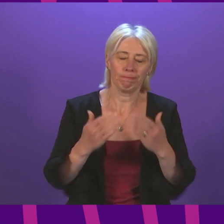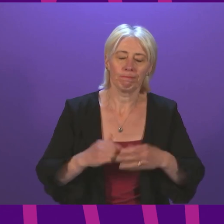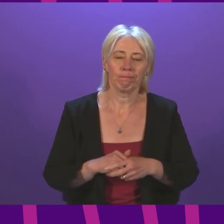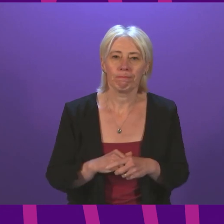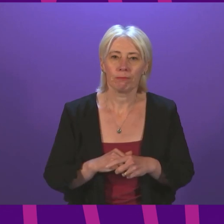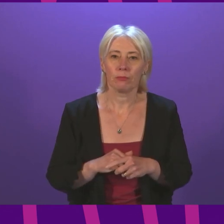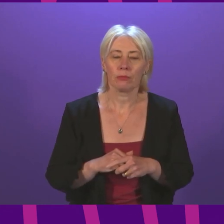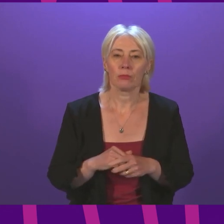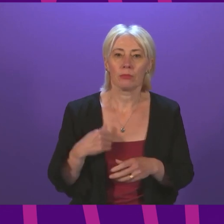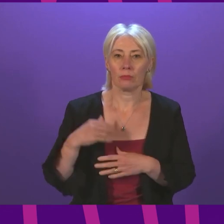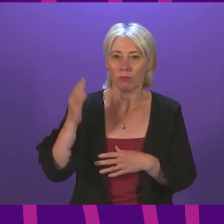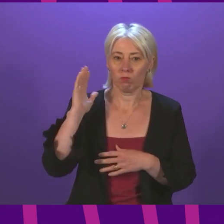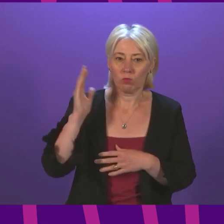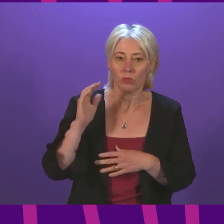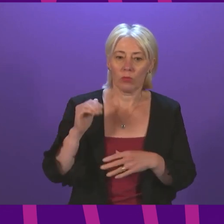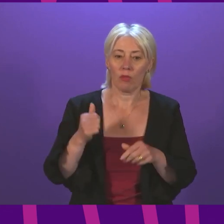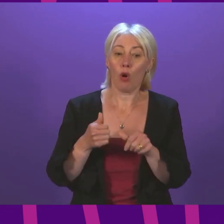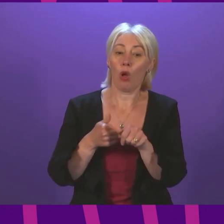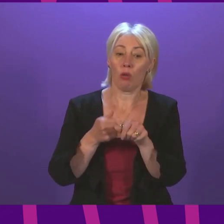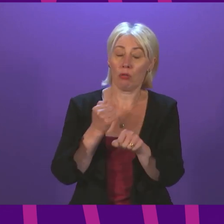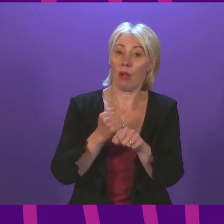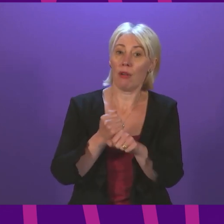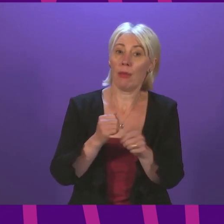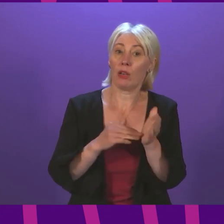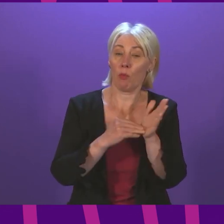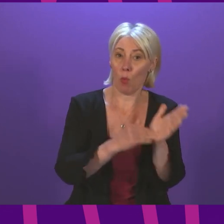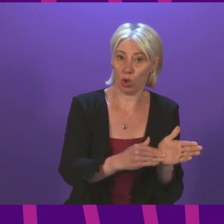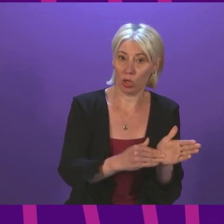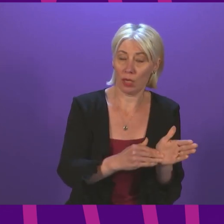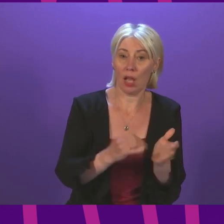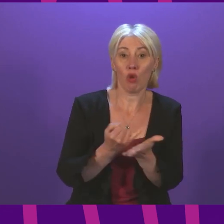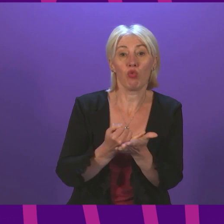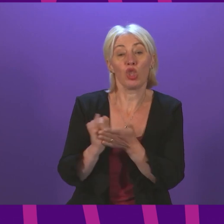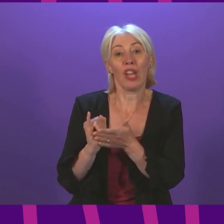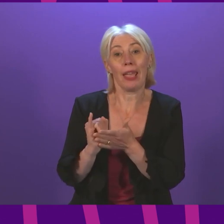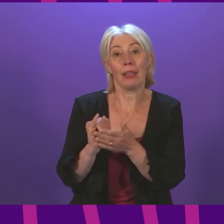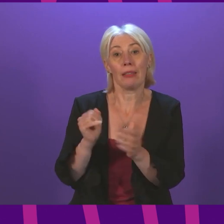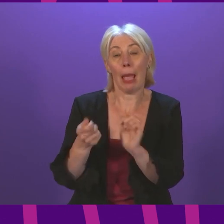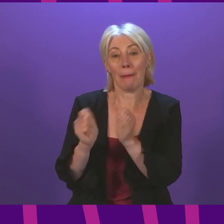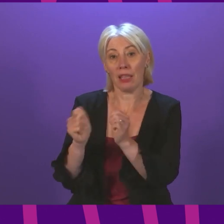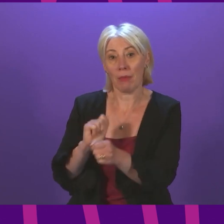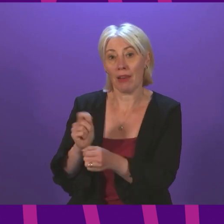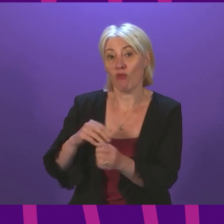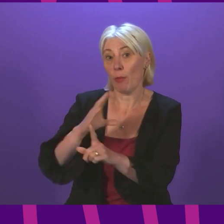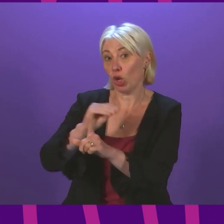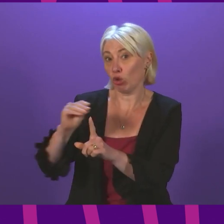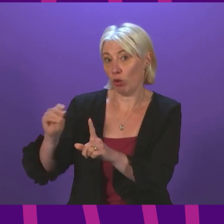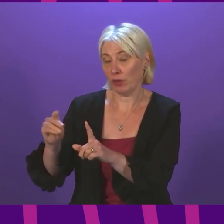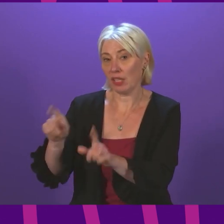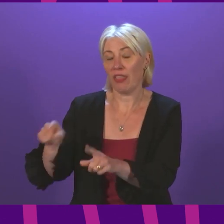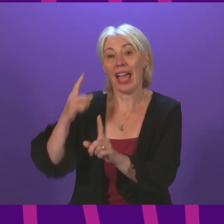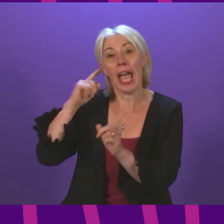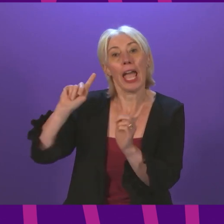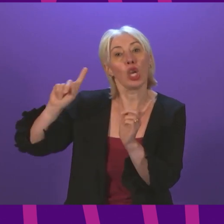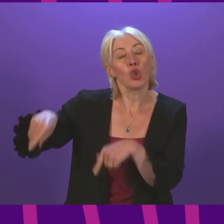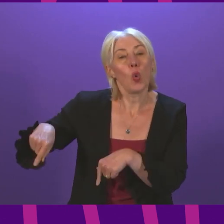rise to speak in favour of the government motion today and to reject the amendment from the Scottish Conservatives, which ignores the